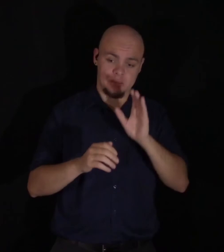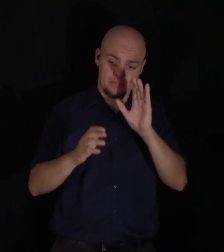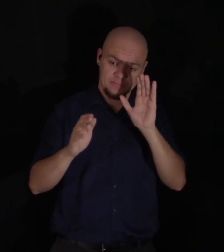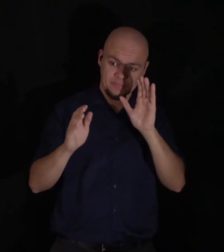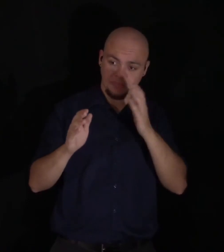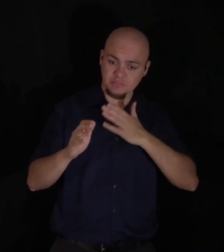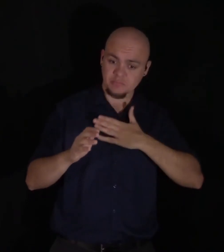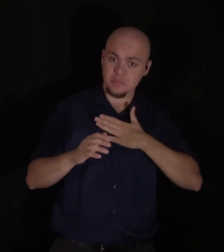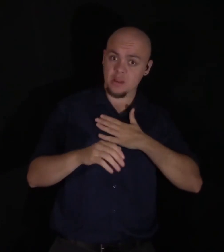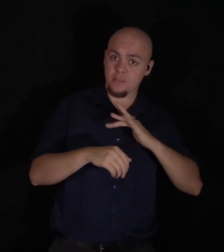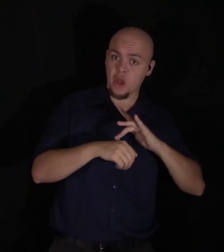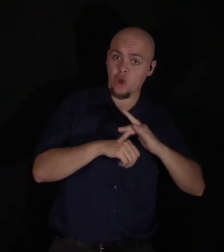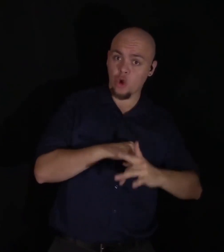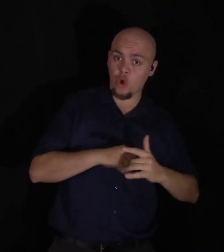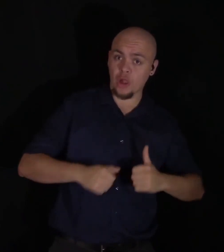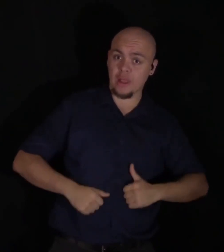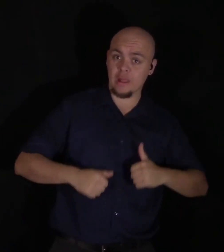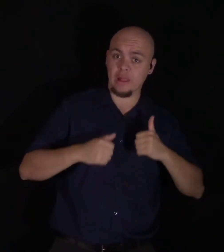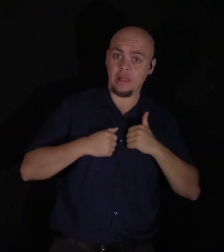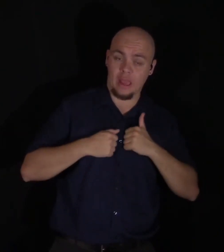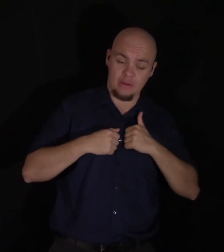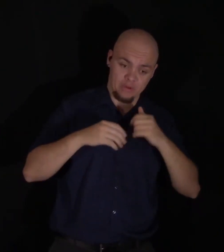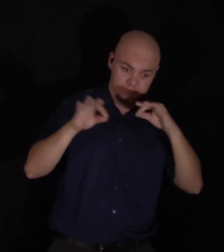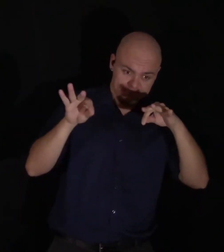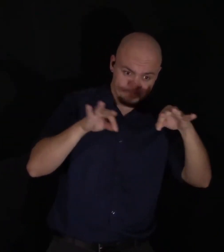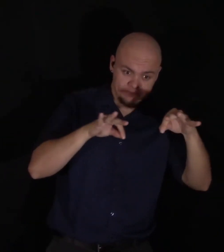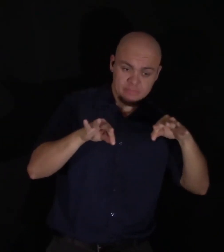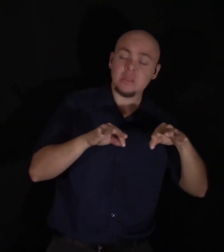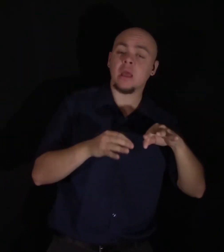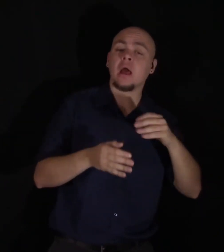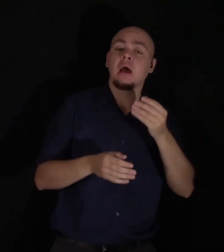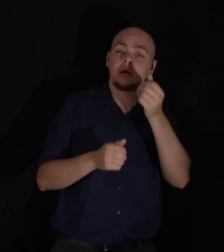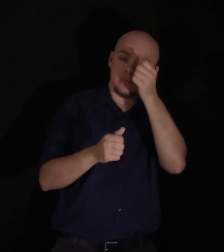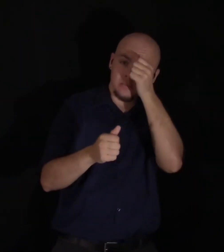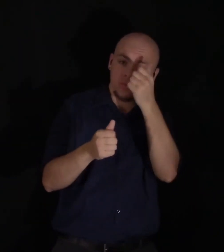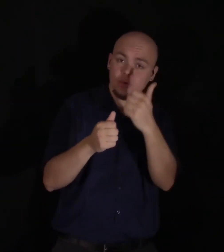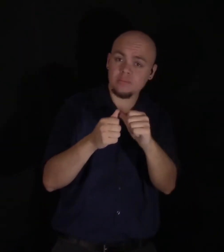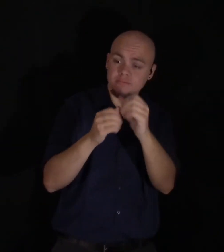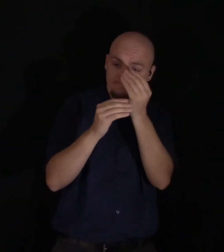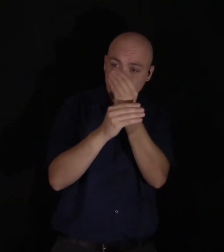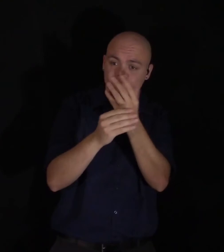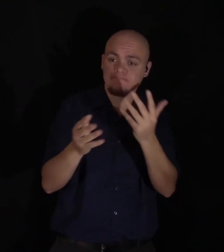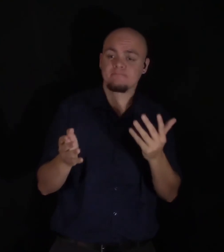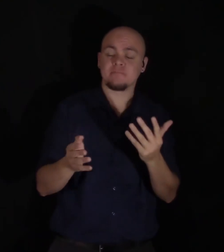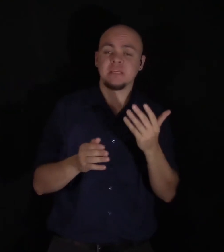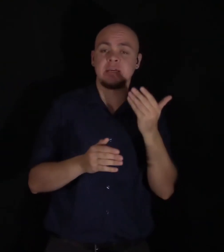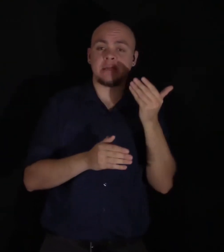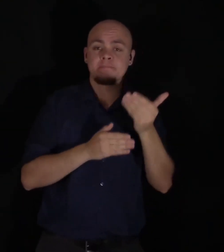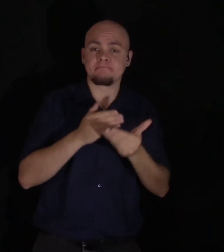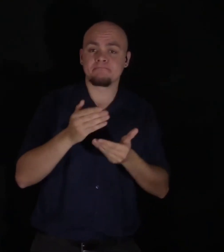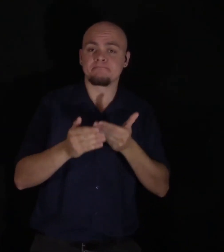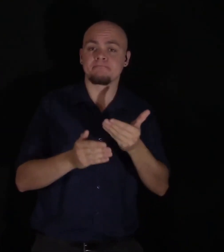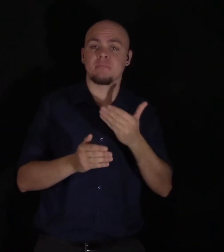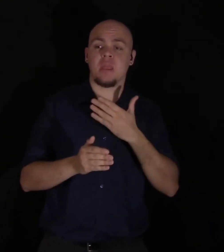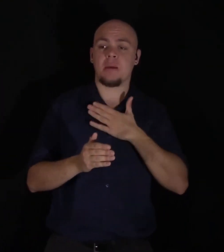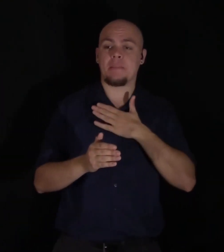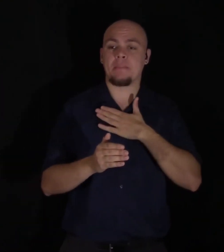days, I also record those events which led, by insensible steps, to my after-tale of misery.